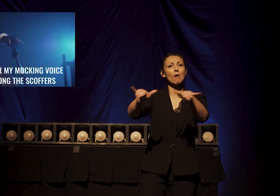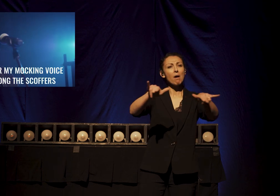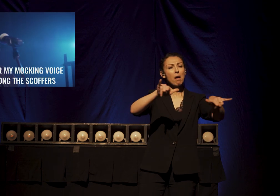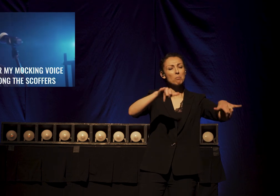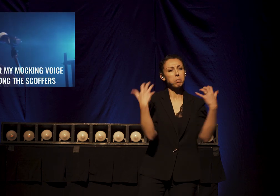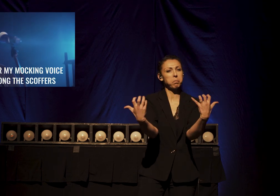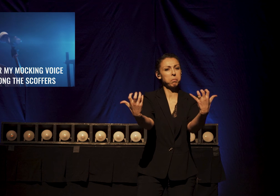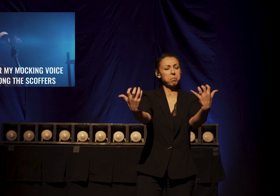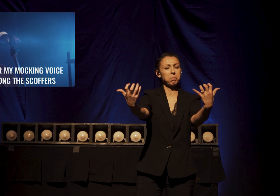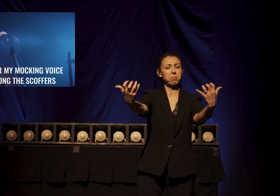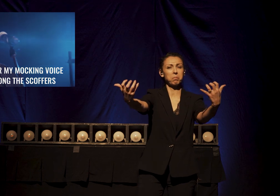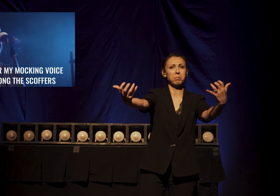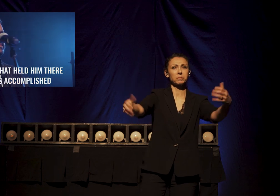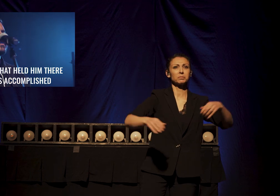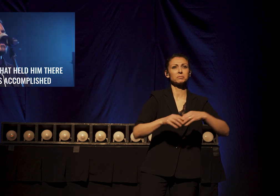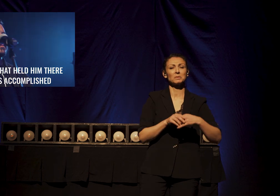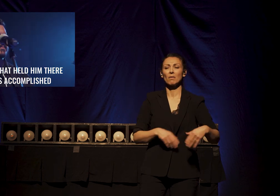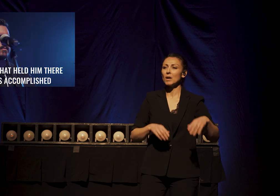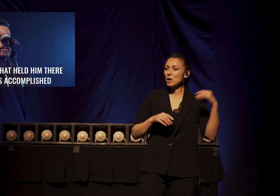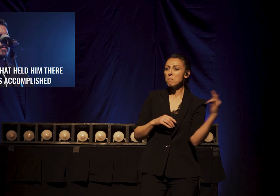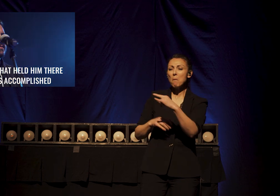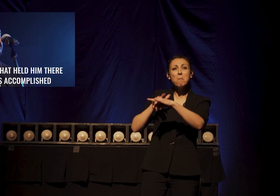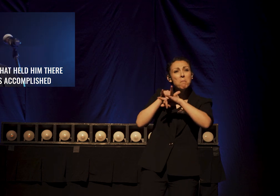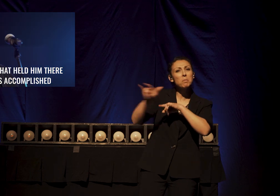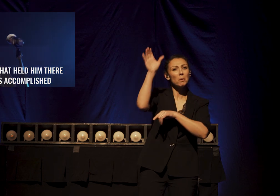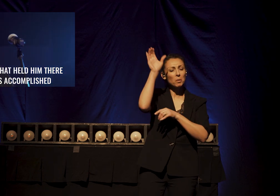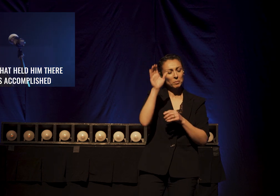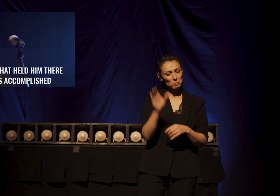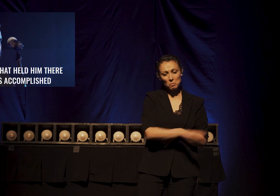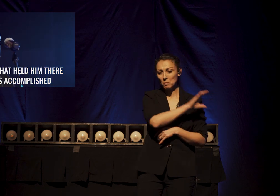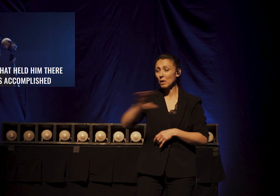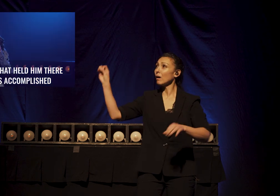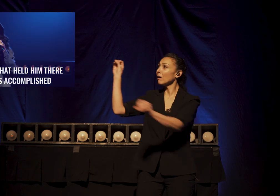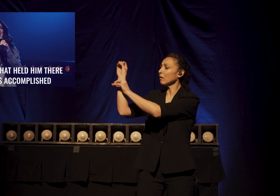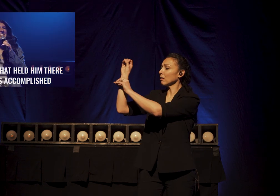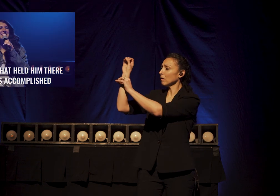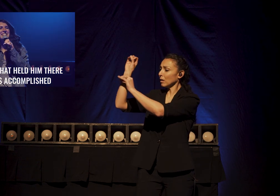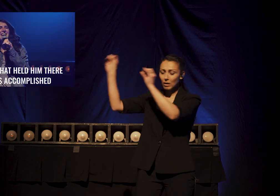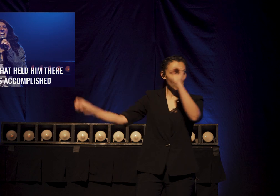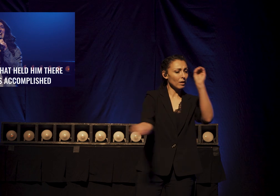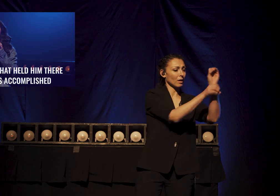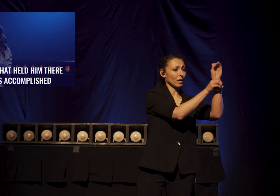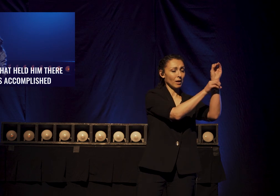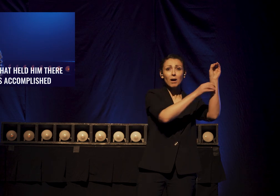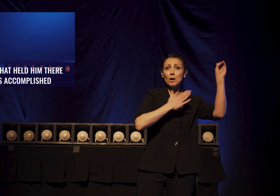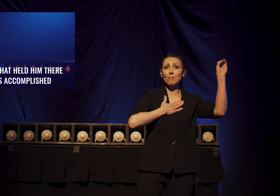scoffers. It was my sin that held Him